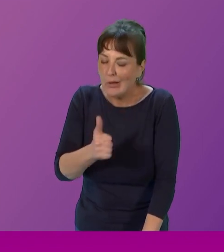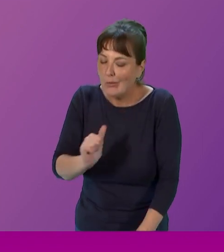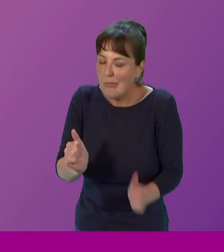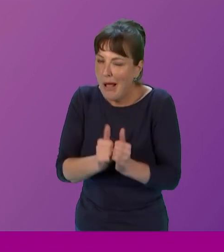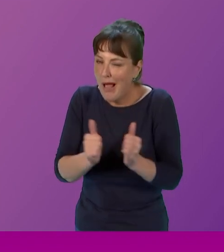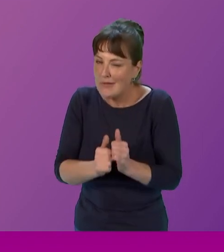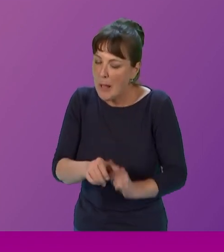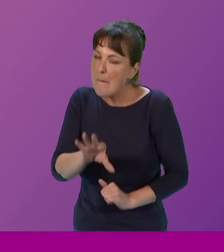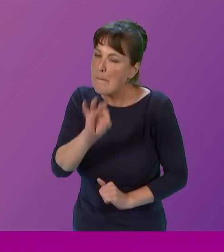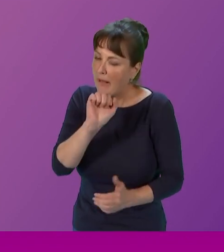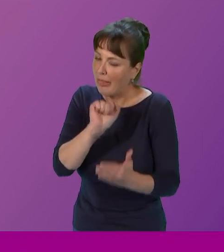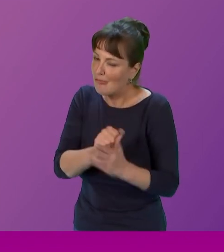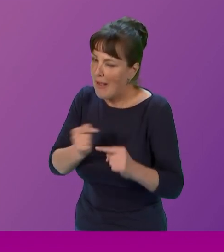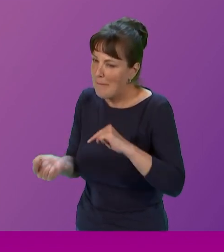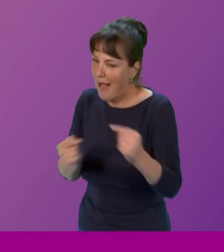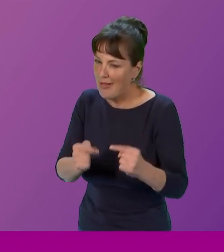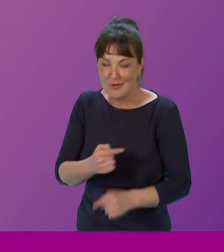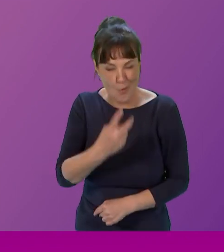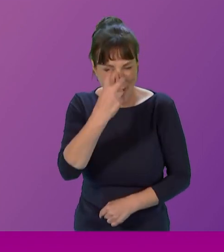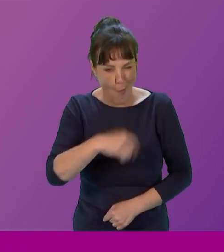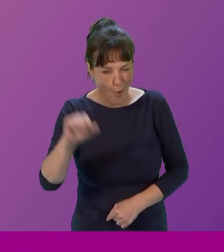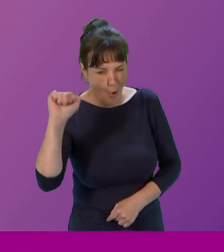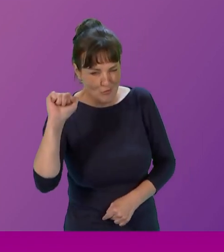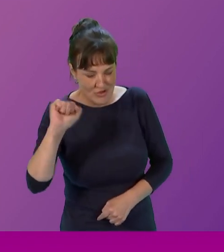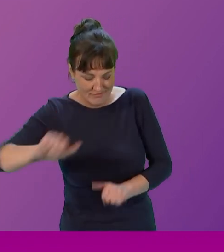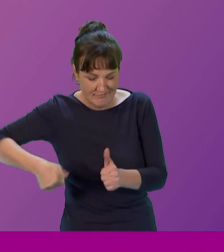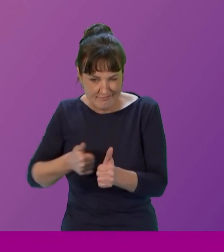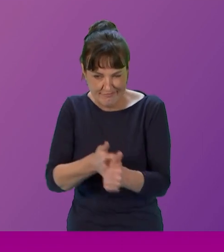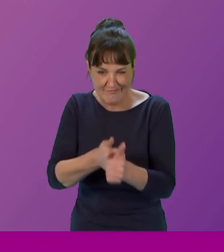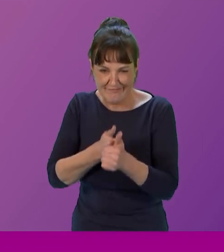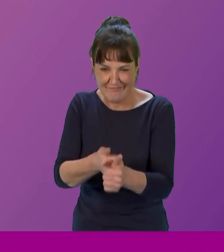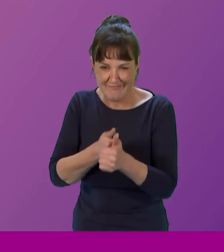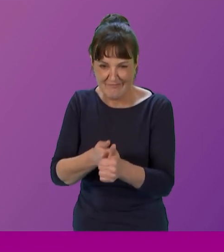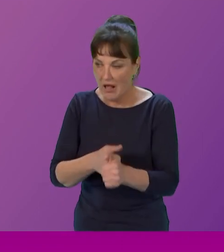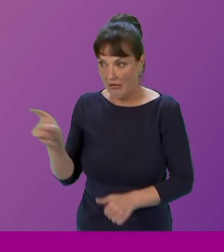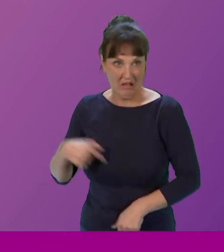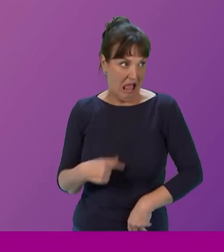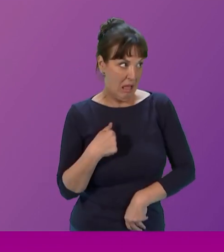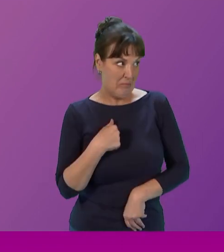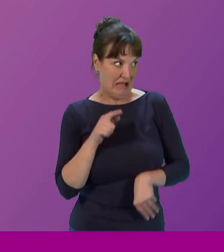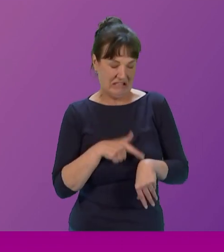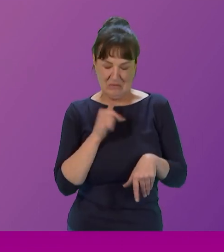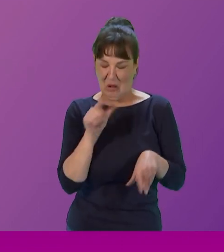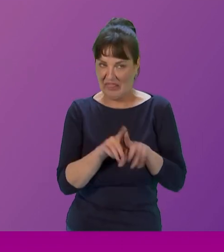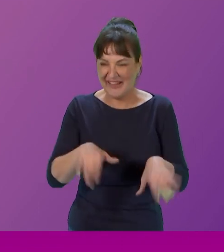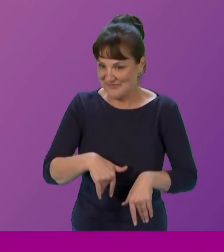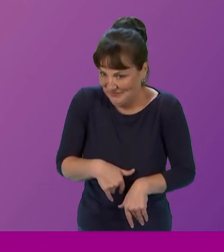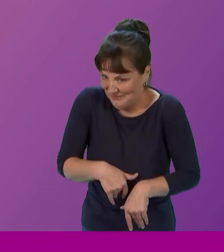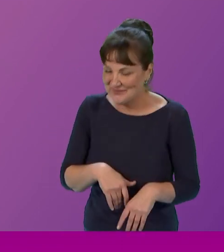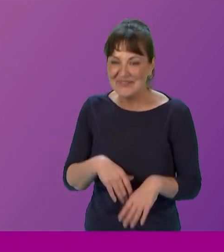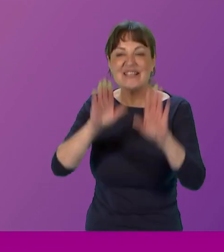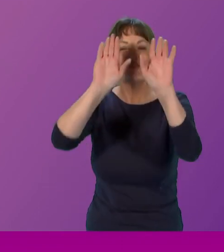comrades, we'll be right behind you, barking at in the background, going, I was like this in my young day, you know. But don't worry, we are right behind you. So,